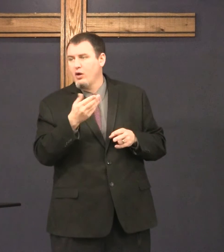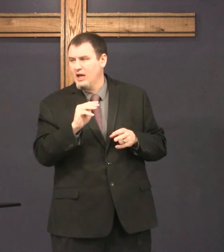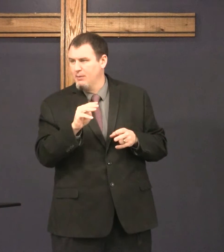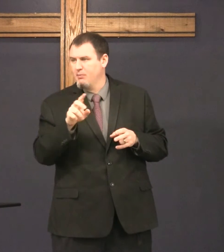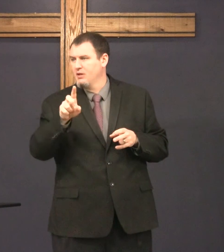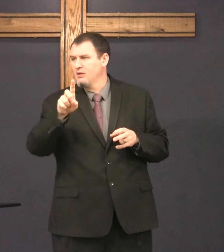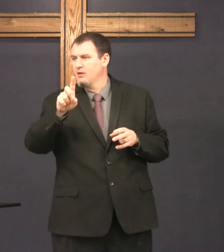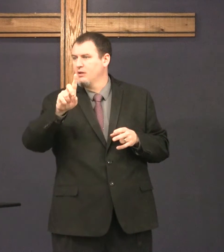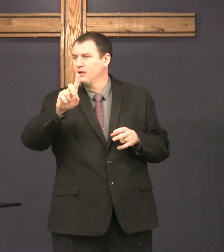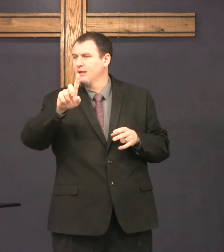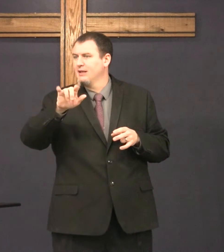he was called